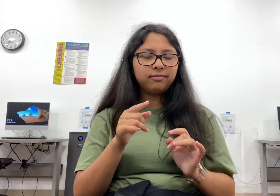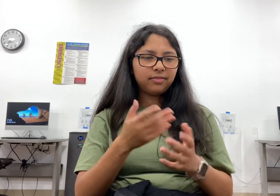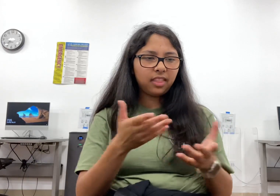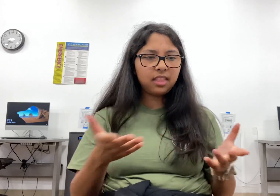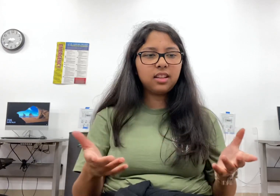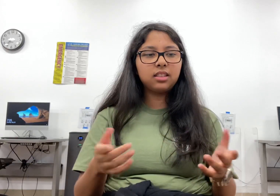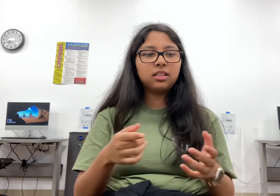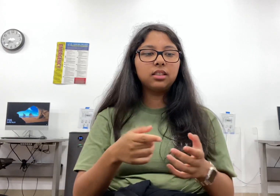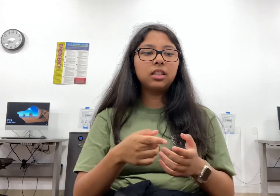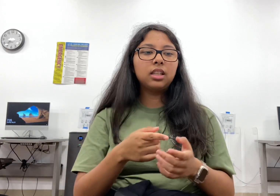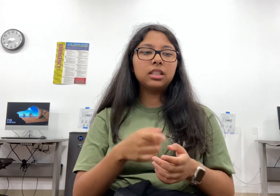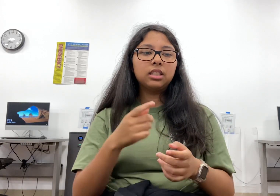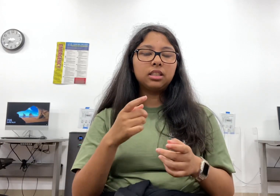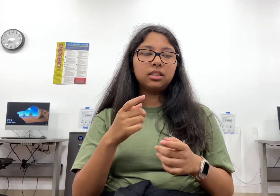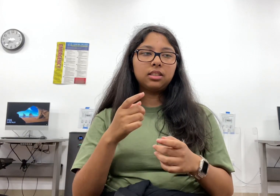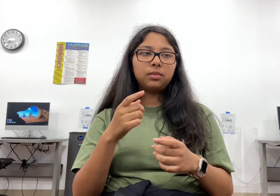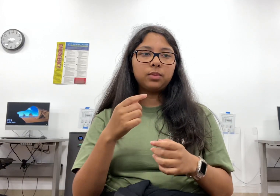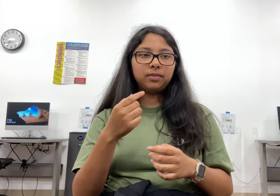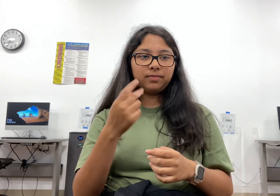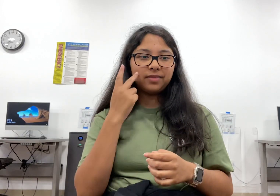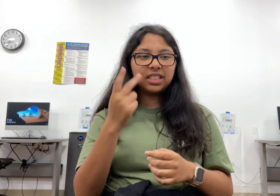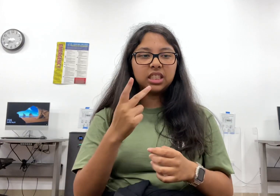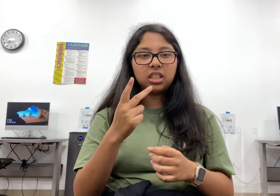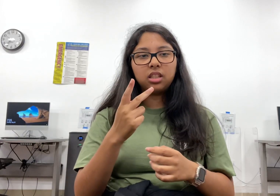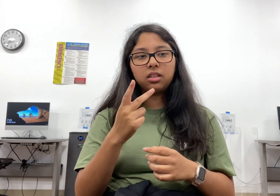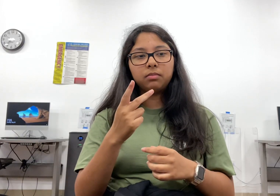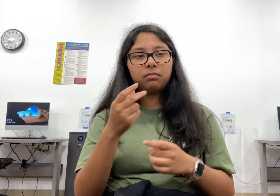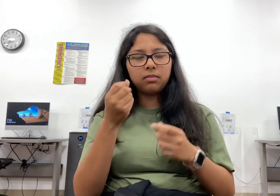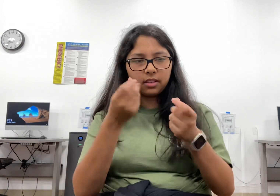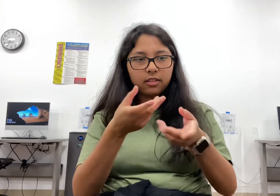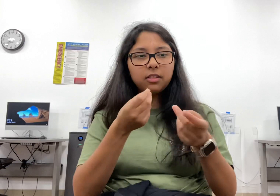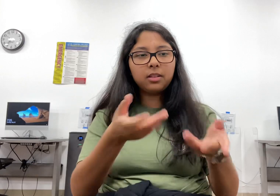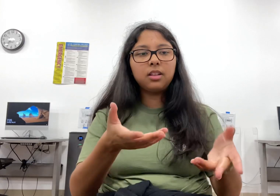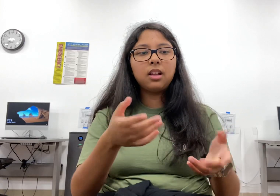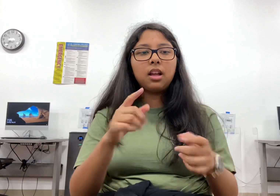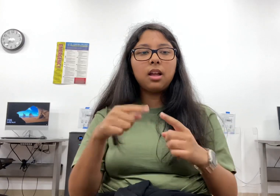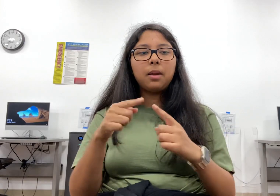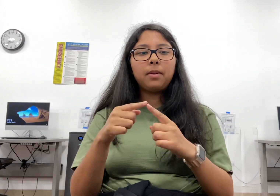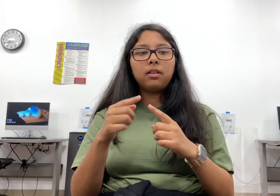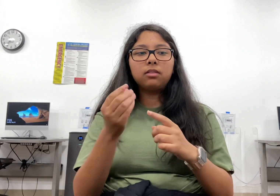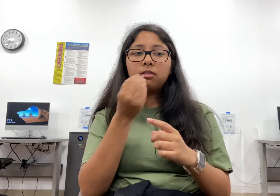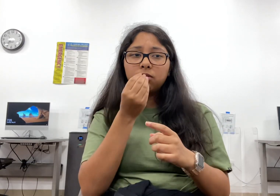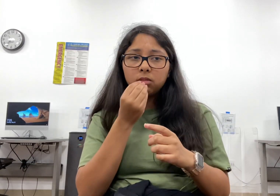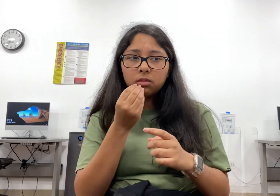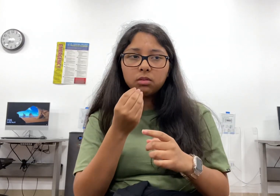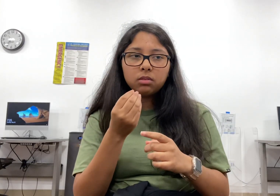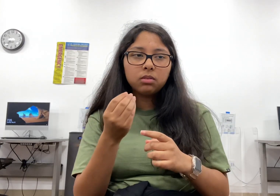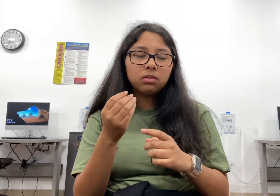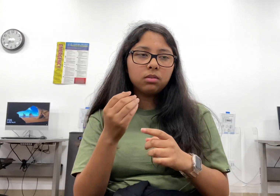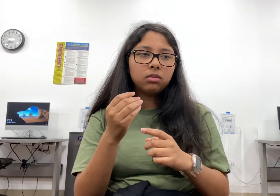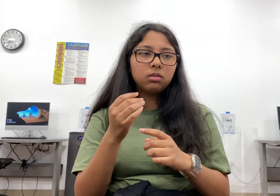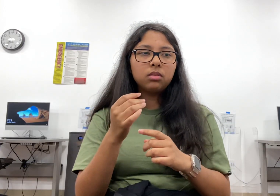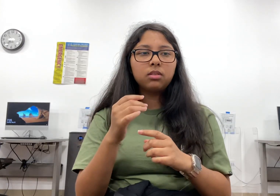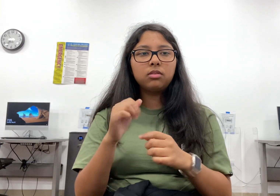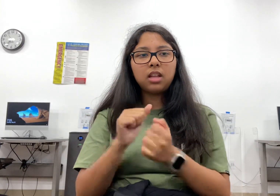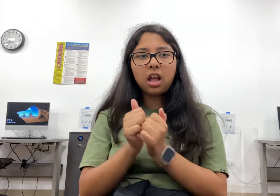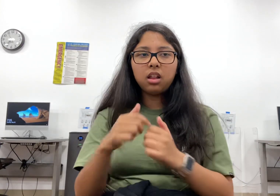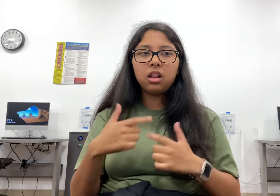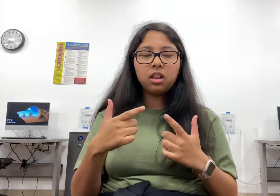There is much that is unknown about Catalina native islanders. Our written knowledge of them